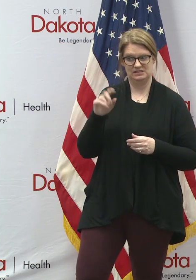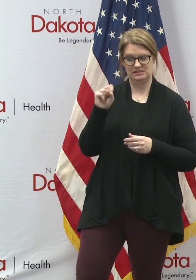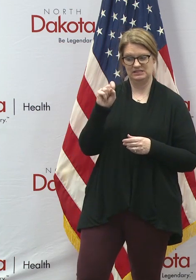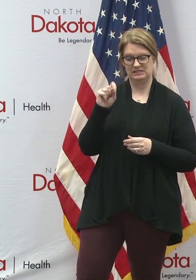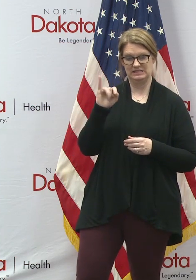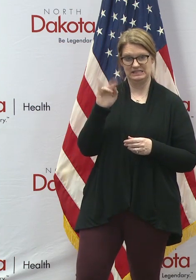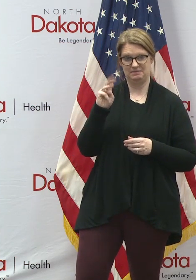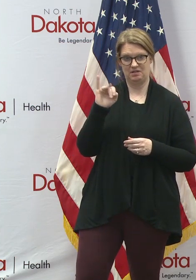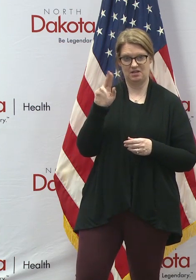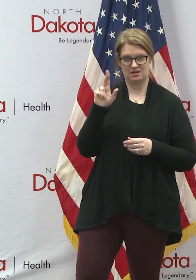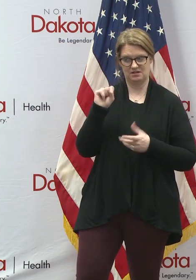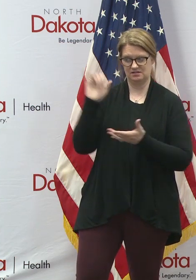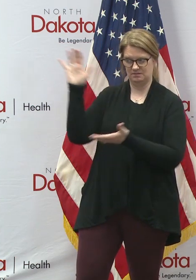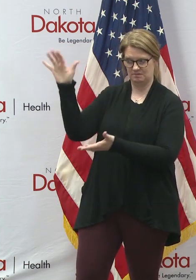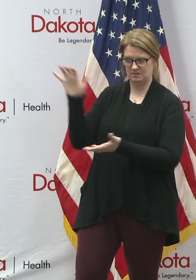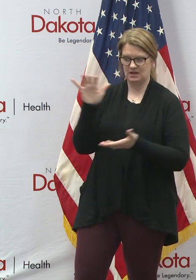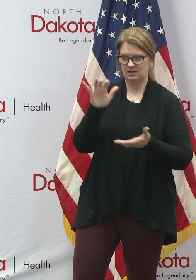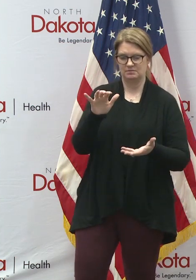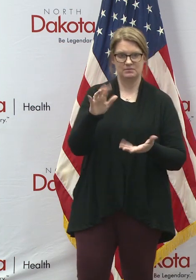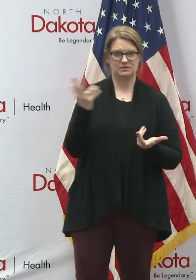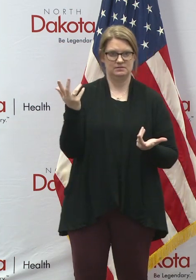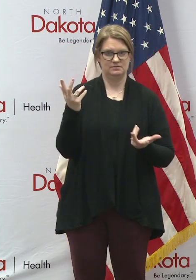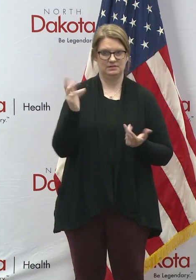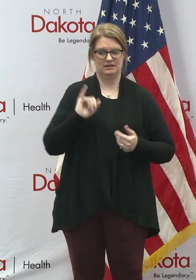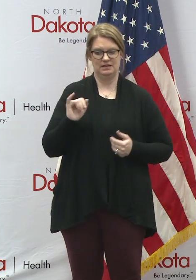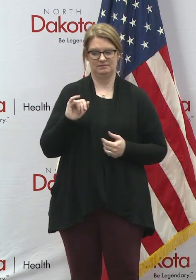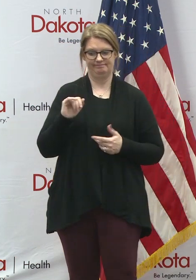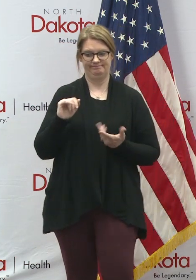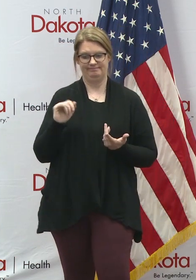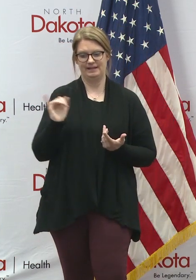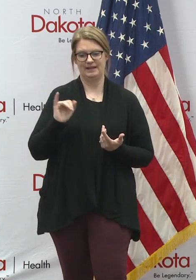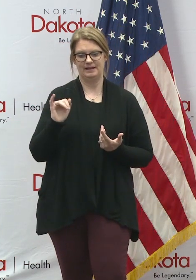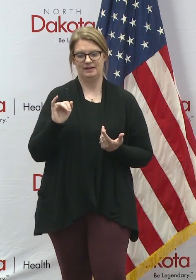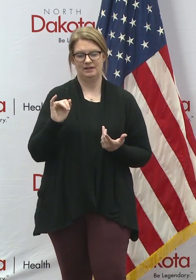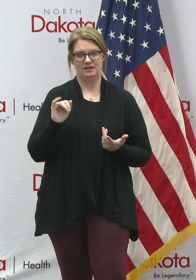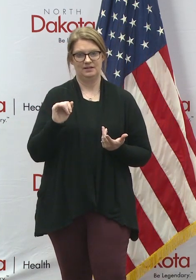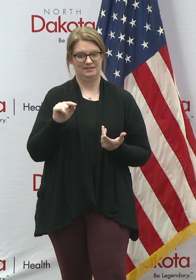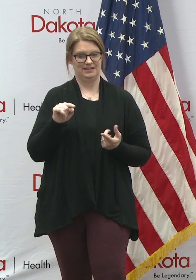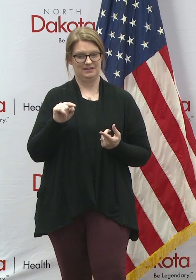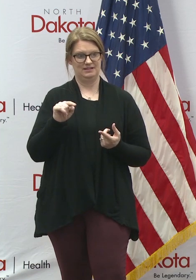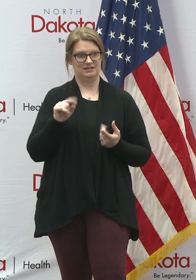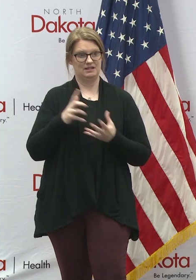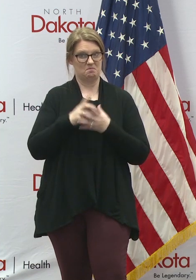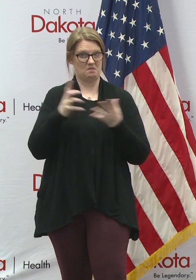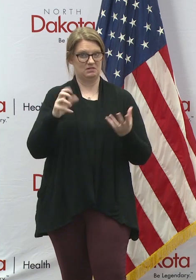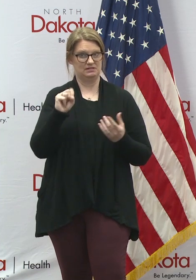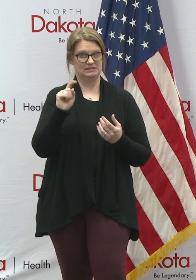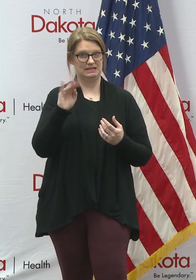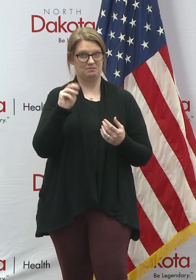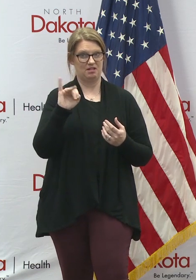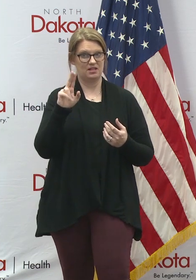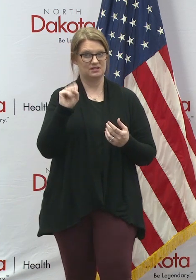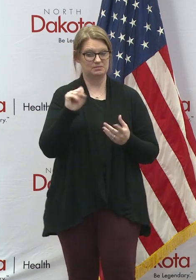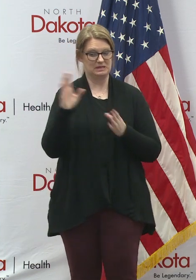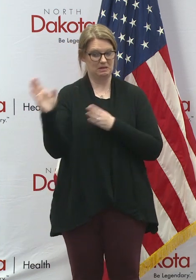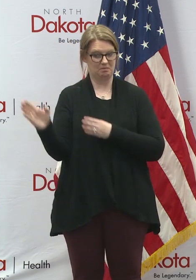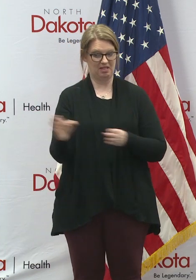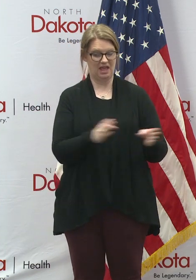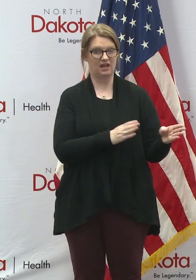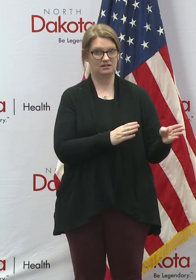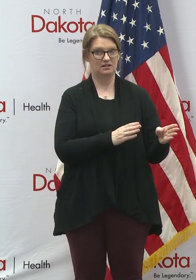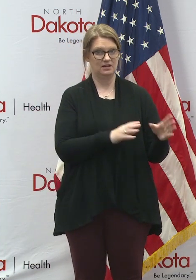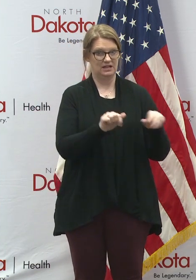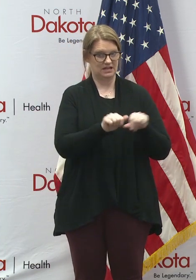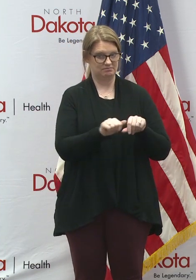that is just like this pandemic is without precedent. The without precedent, the amount of stimulus that's being planned in terms of being